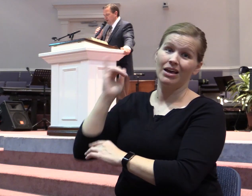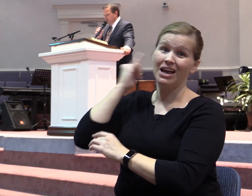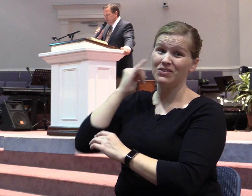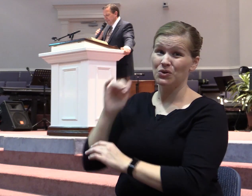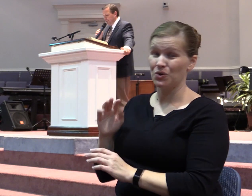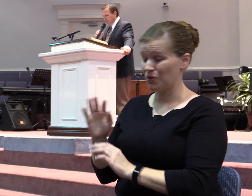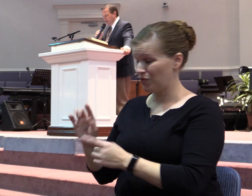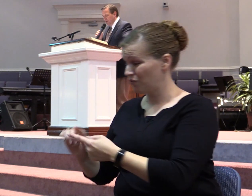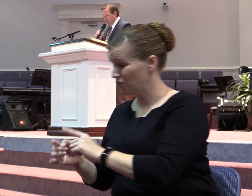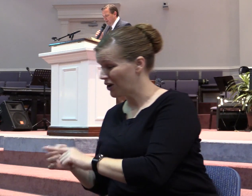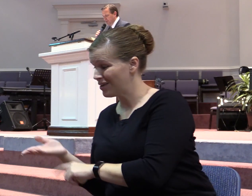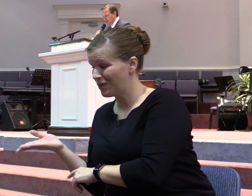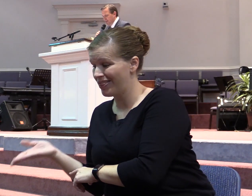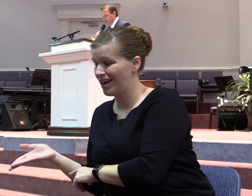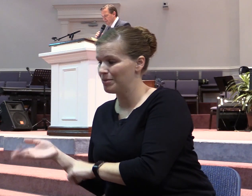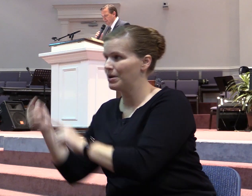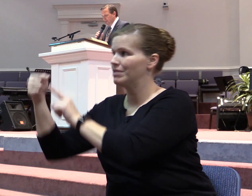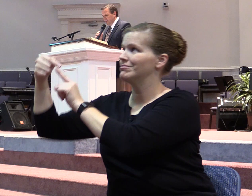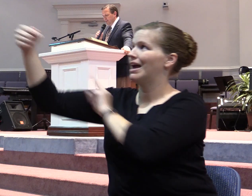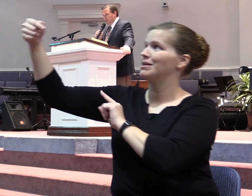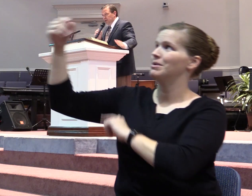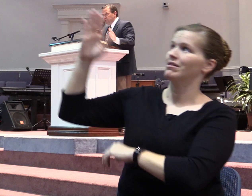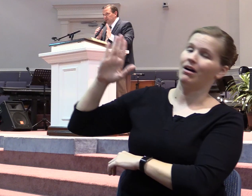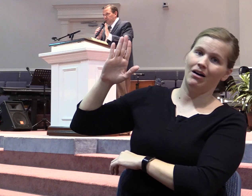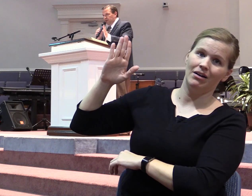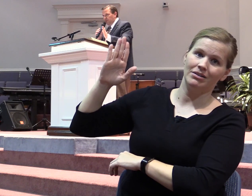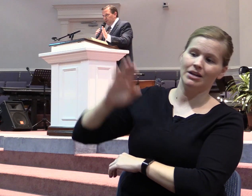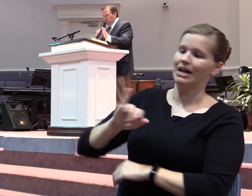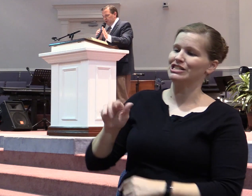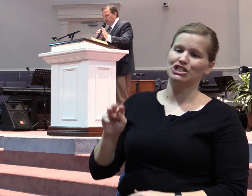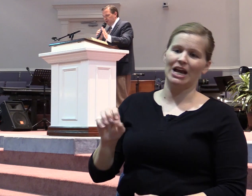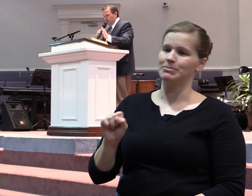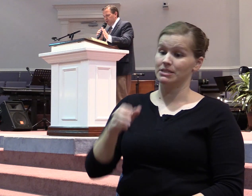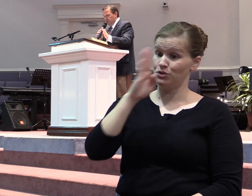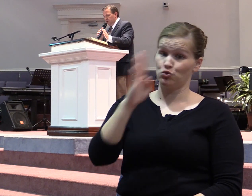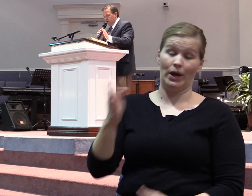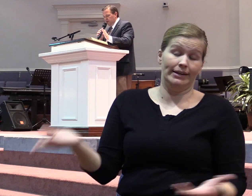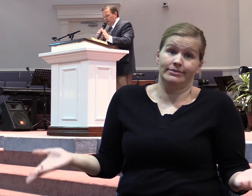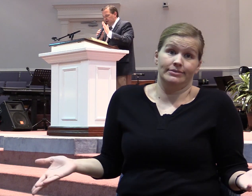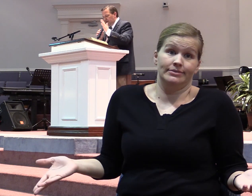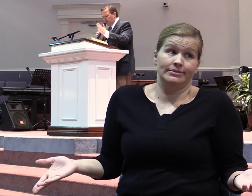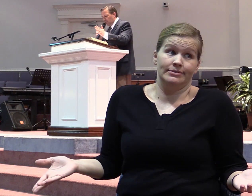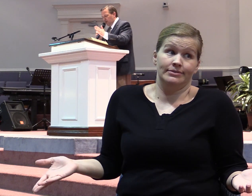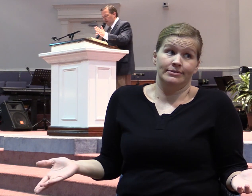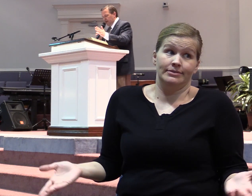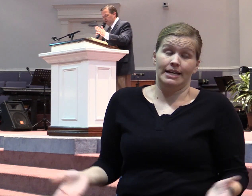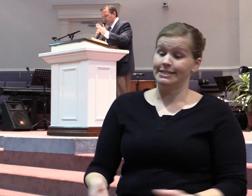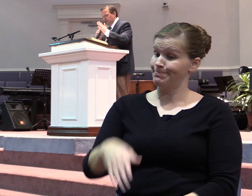becomes an enemy of God. Now James is not beating around the bush here. He hits a nail right on the head and says,